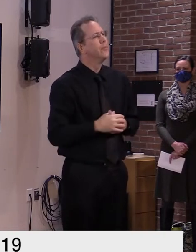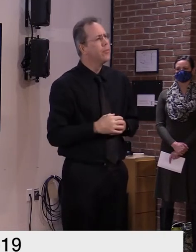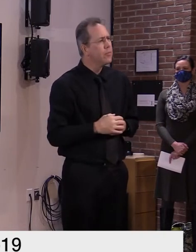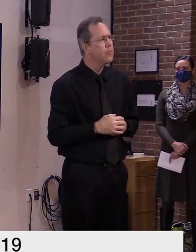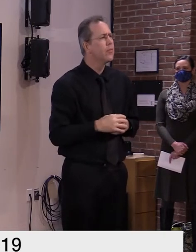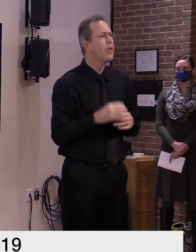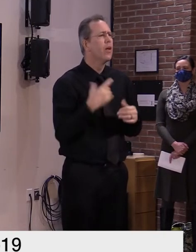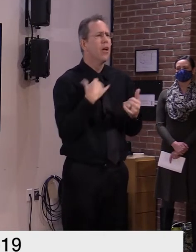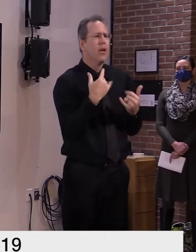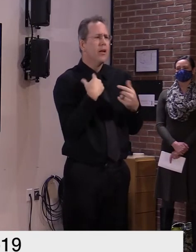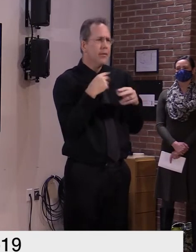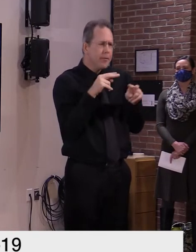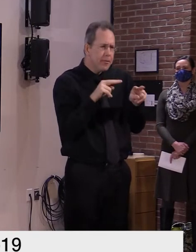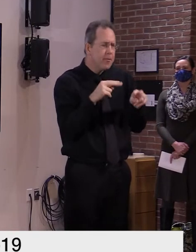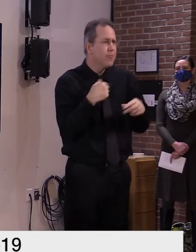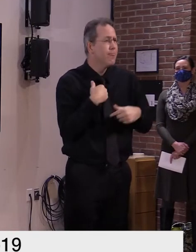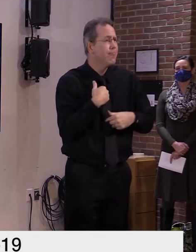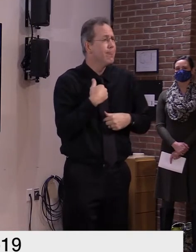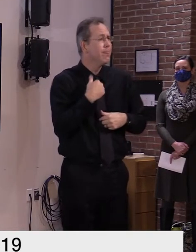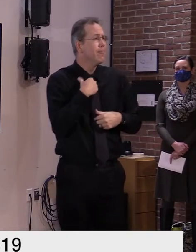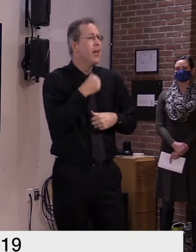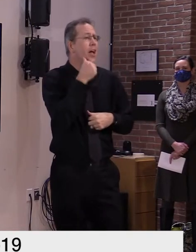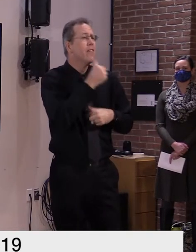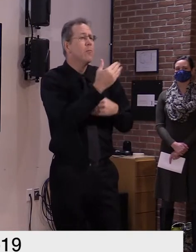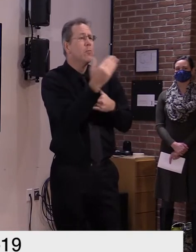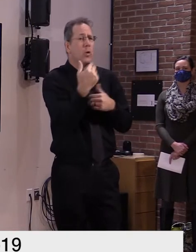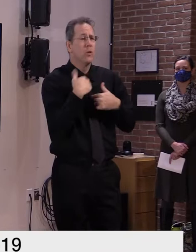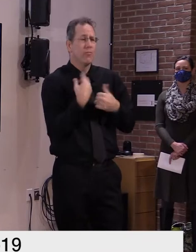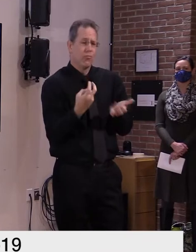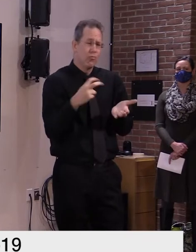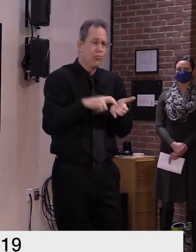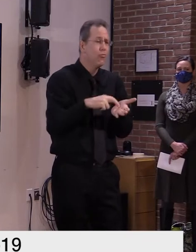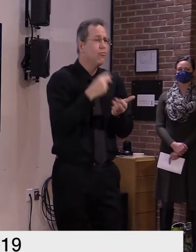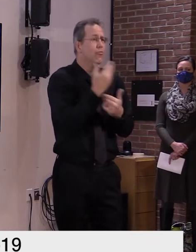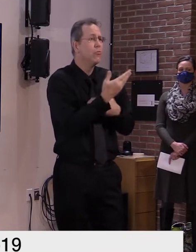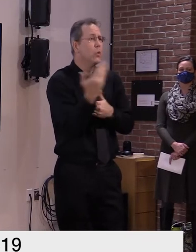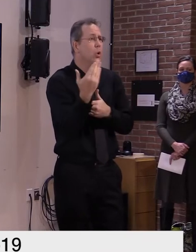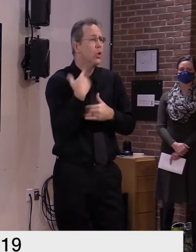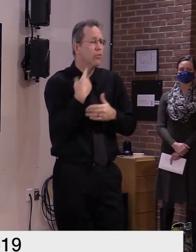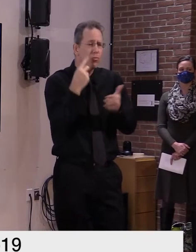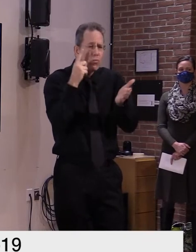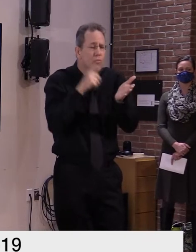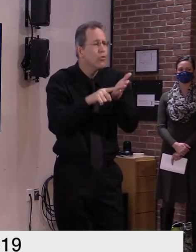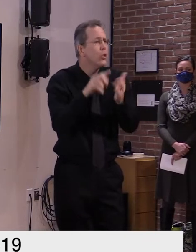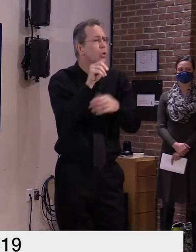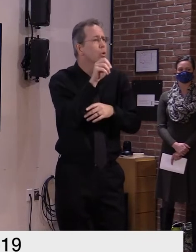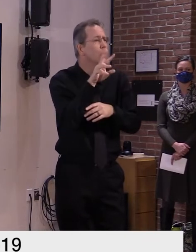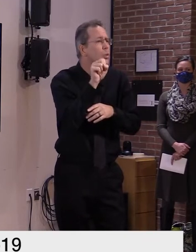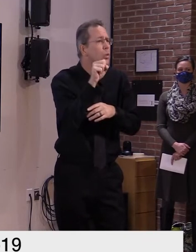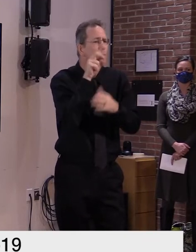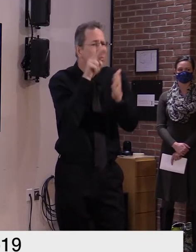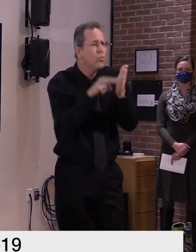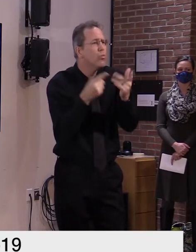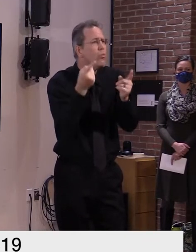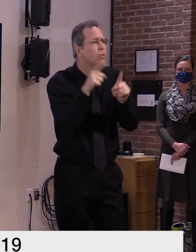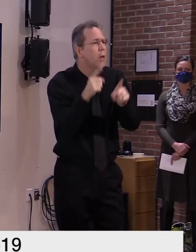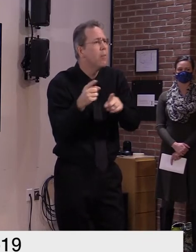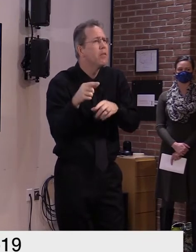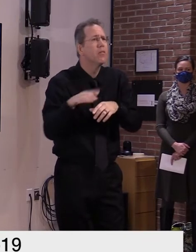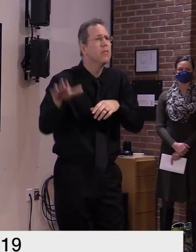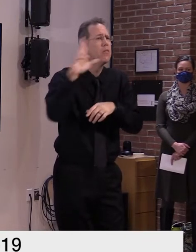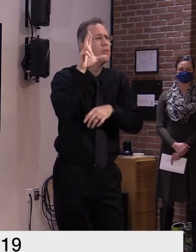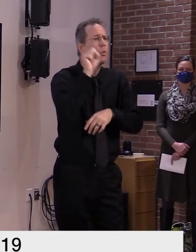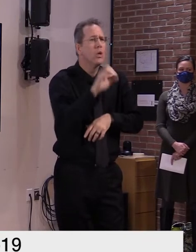and dealing with this with a limited number of supplies now every uh every single morning